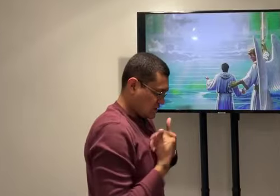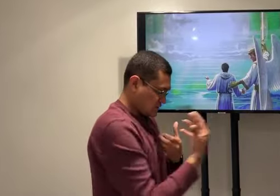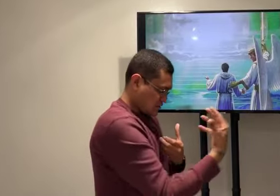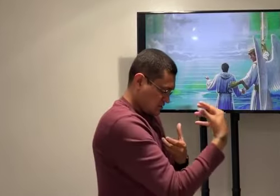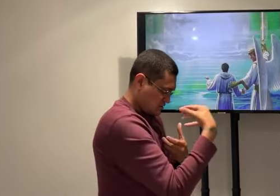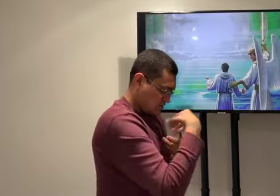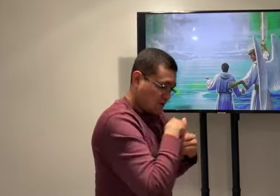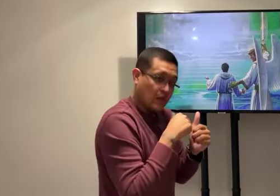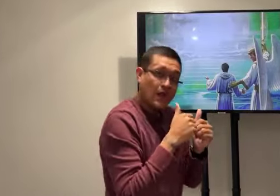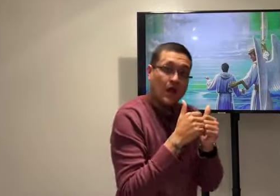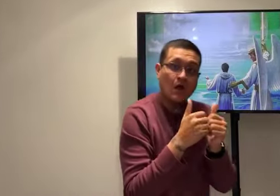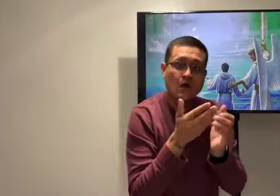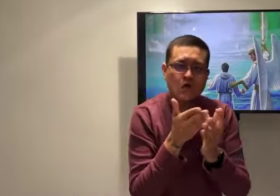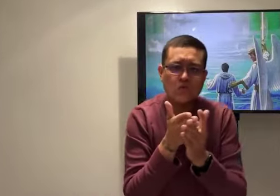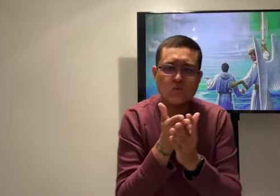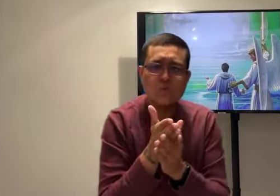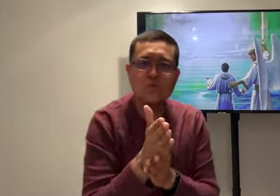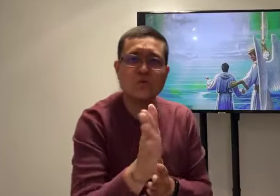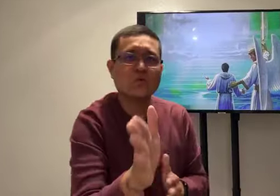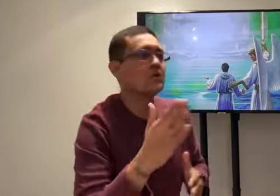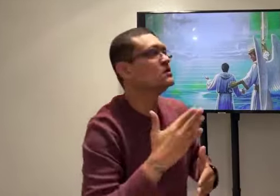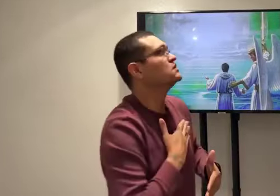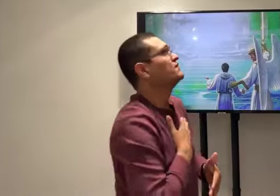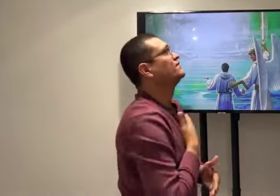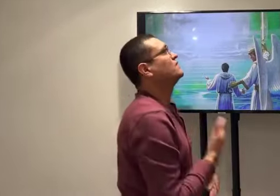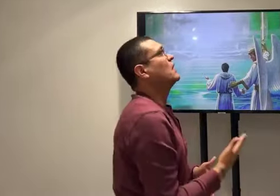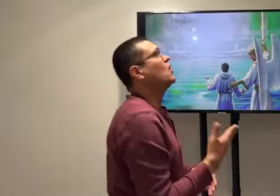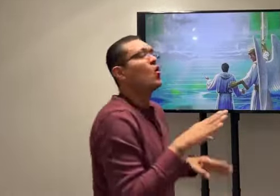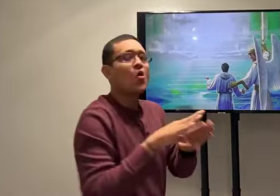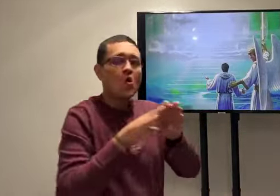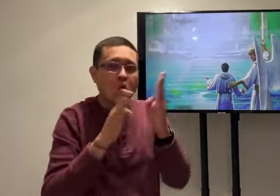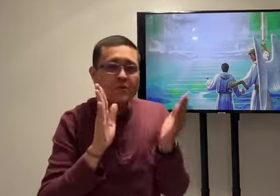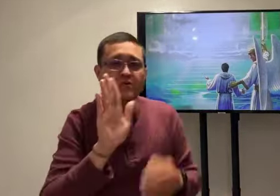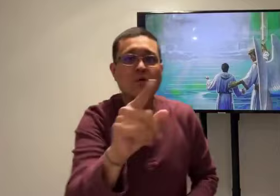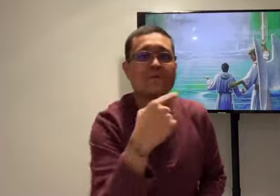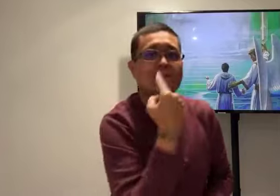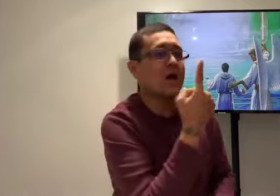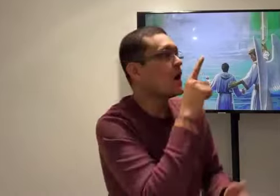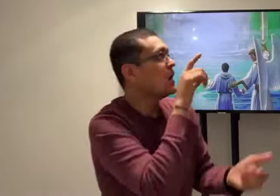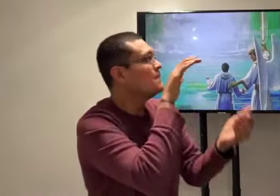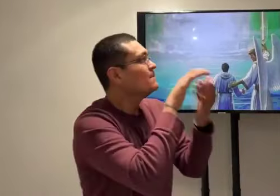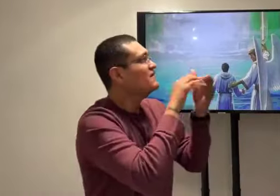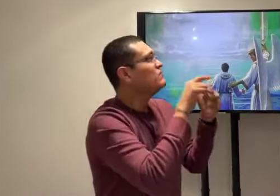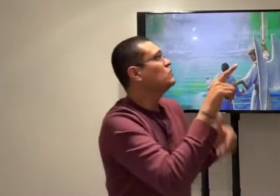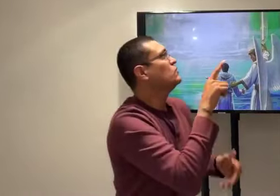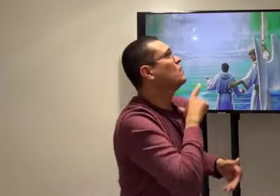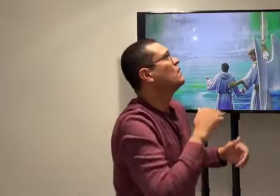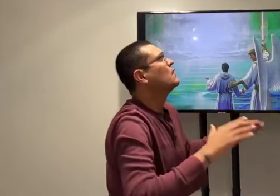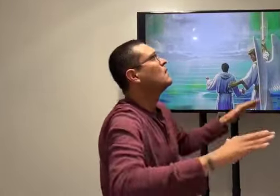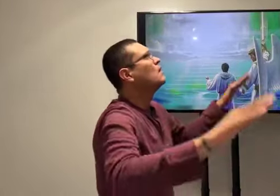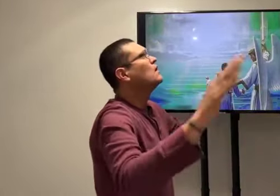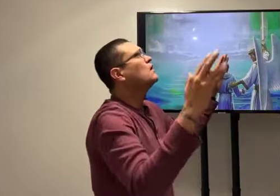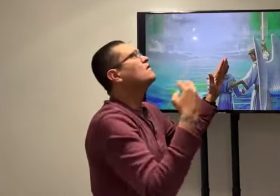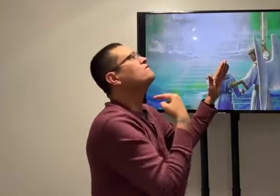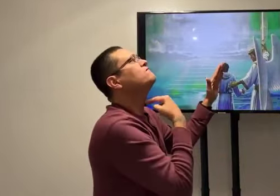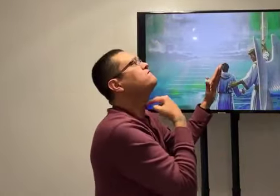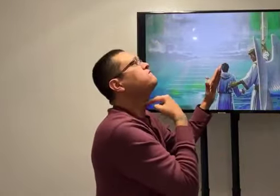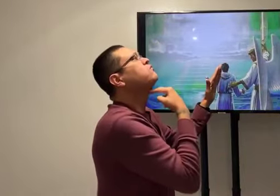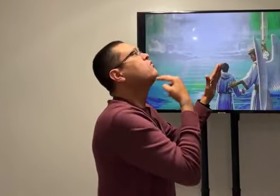And it comes into our hearts and dwelleth. Through our surrender and our belief and our obedience to God.